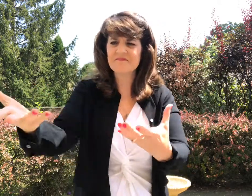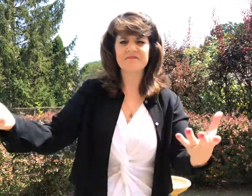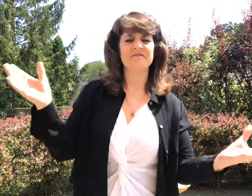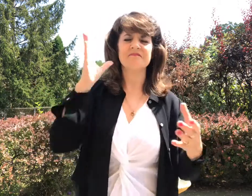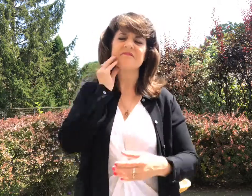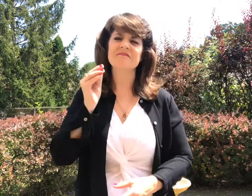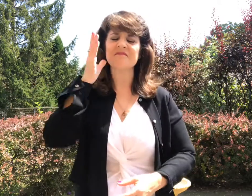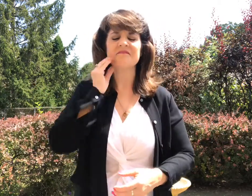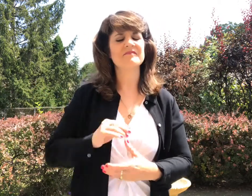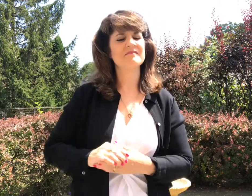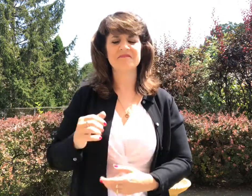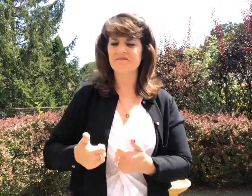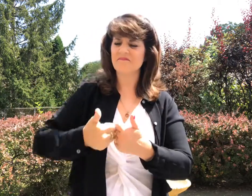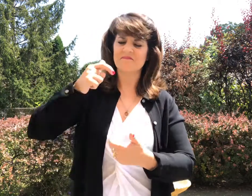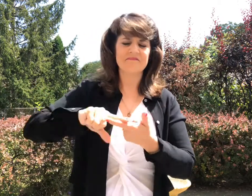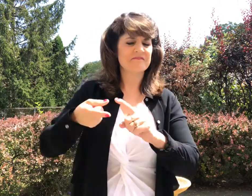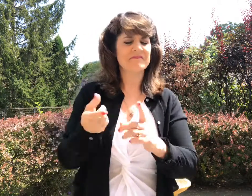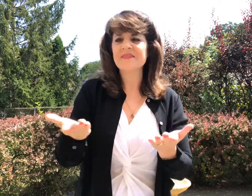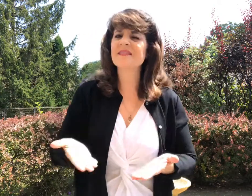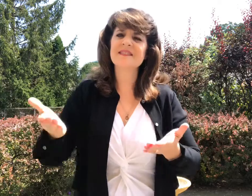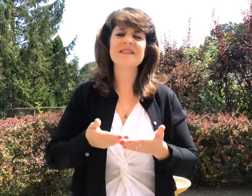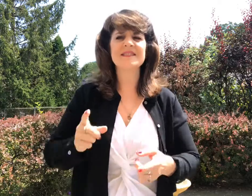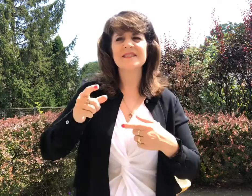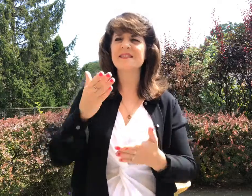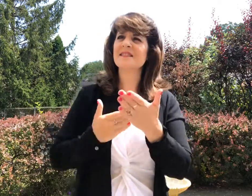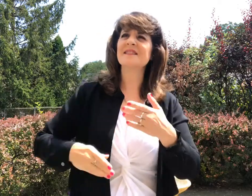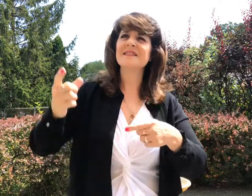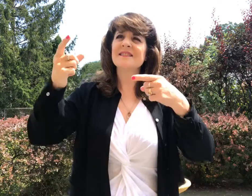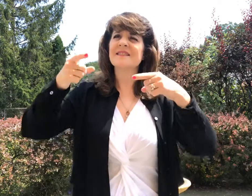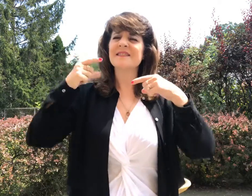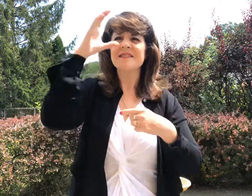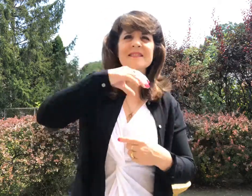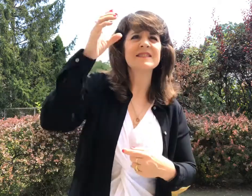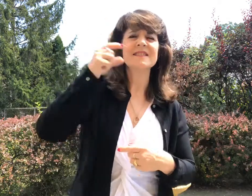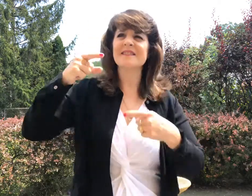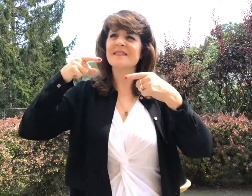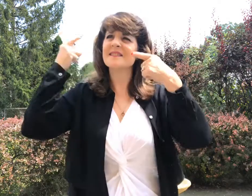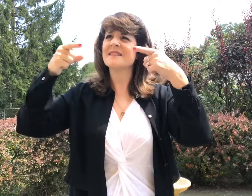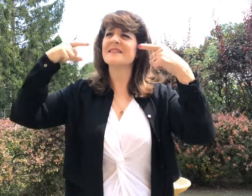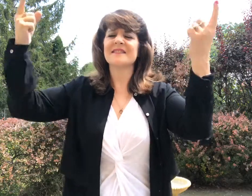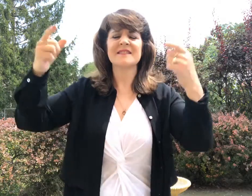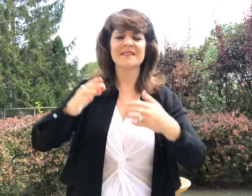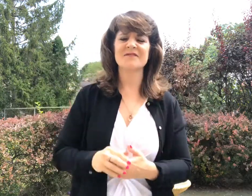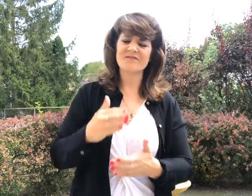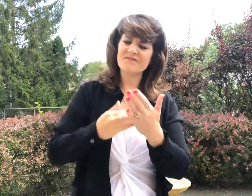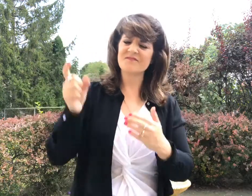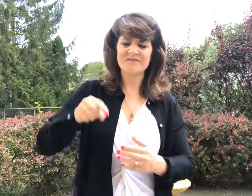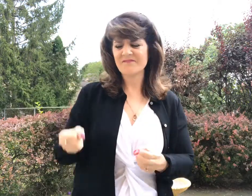Most of my boys are with me. Some are still out seeking glory. And some I had to leave behind my brother. I'm still savvy.